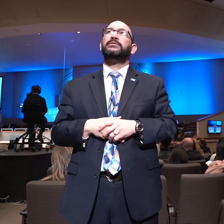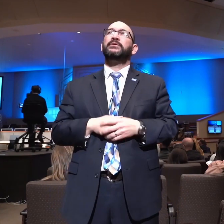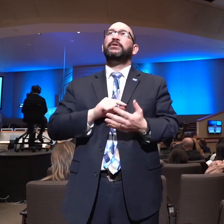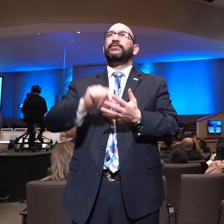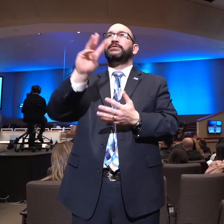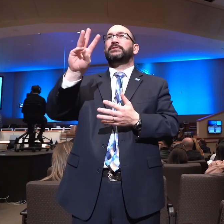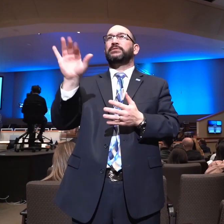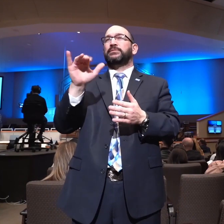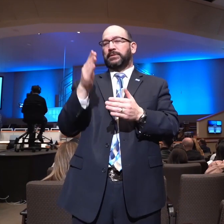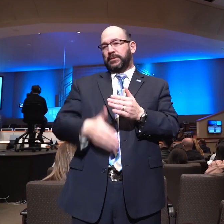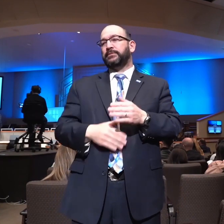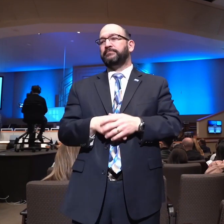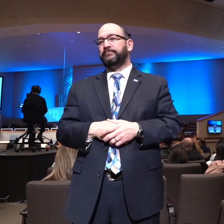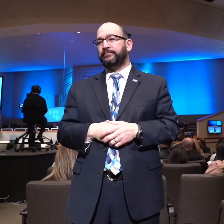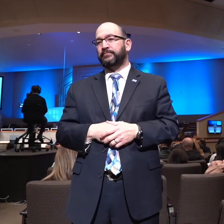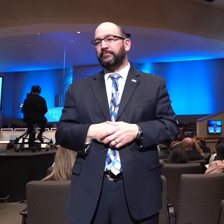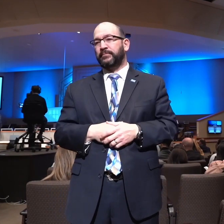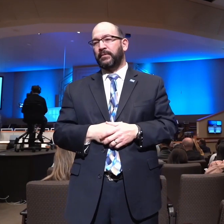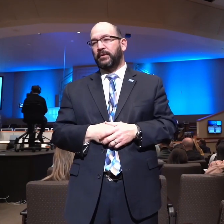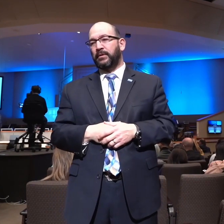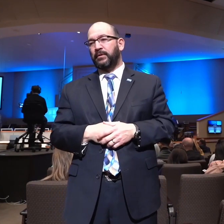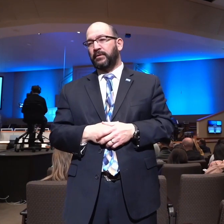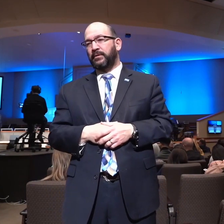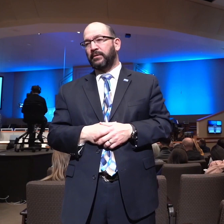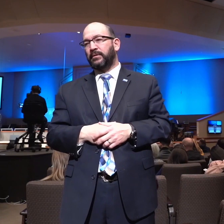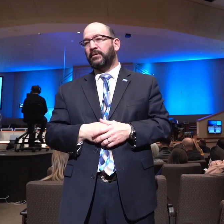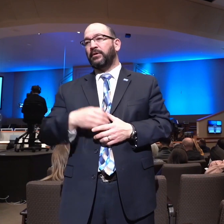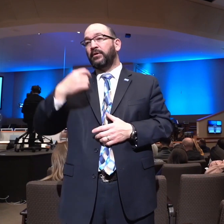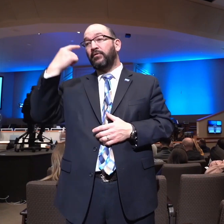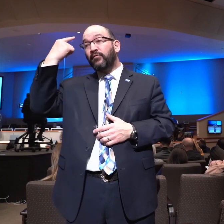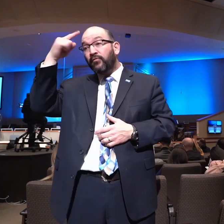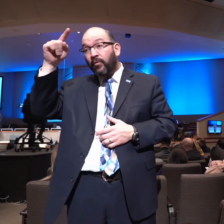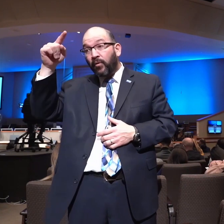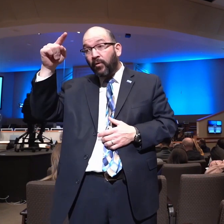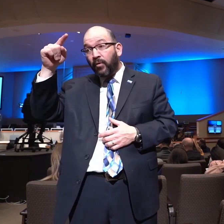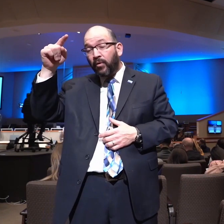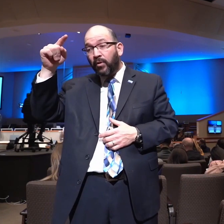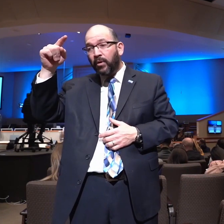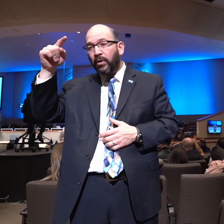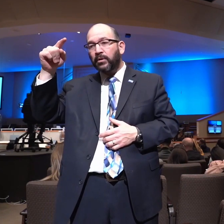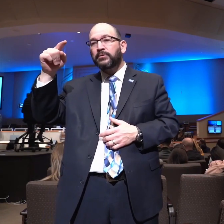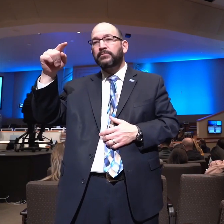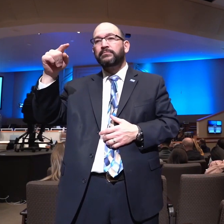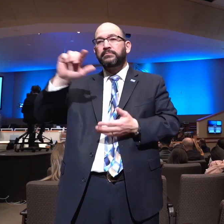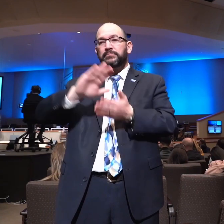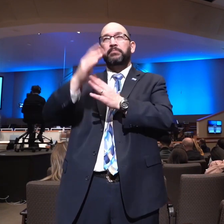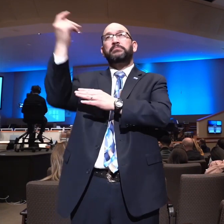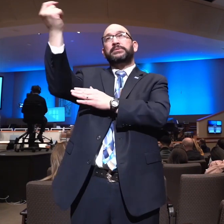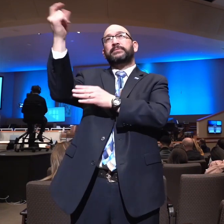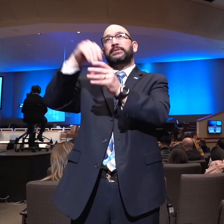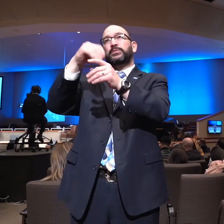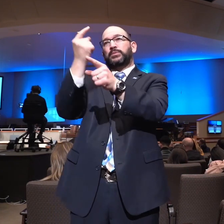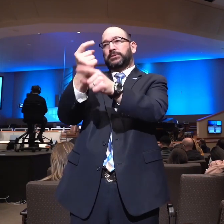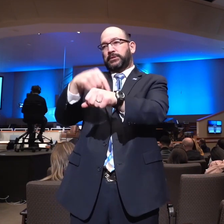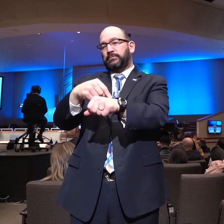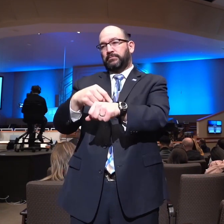close, who gave himself a ransom for all, notice this, to be testified in due time. Would you say that with me please?